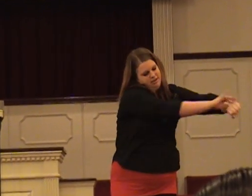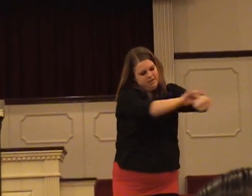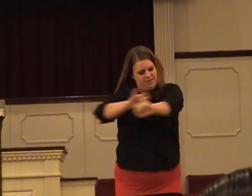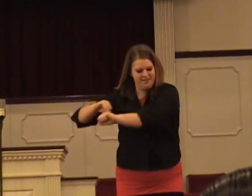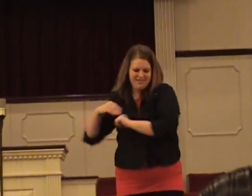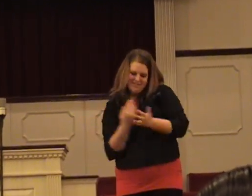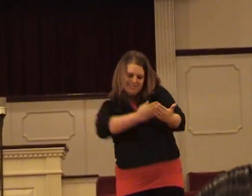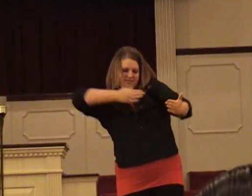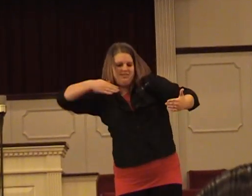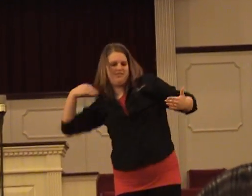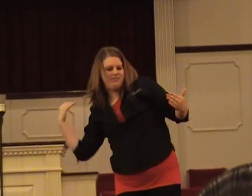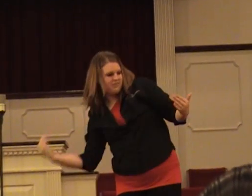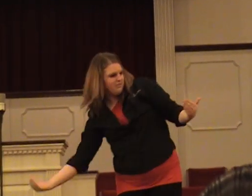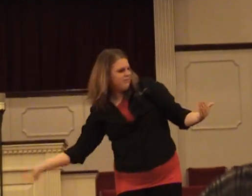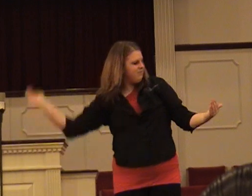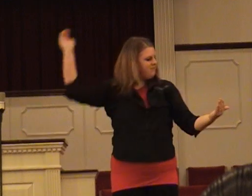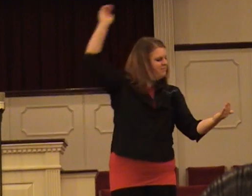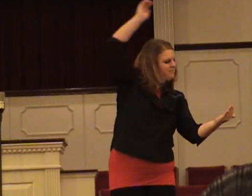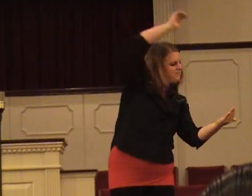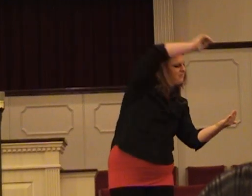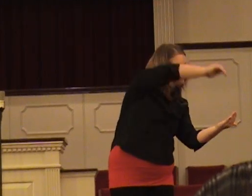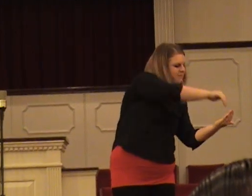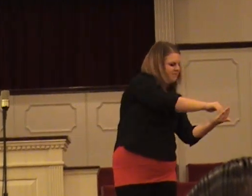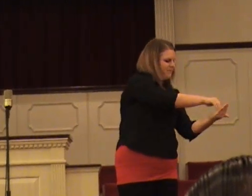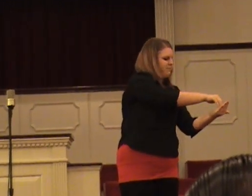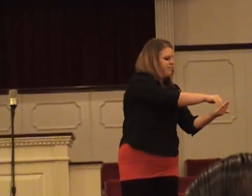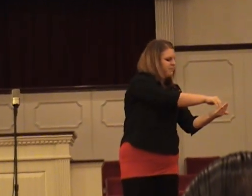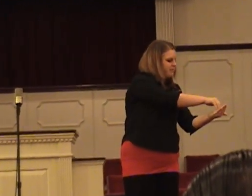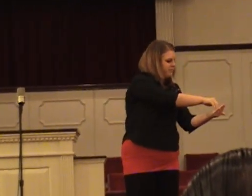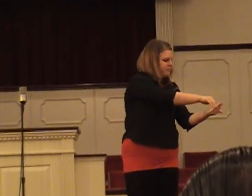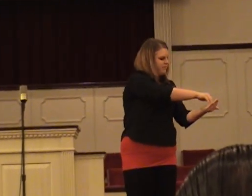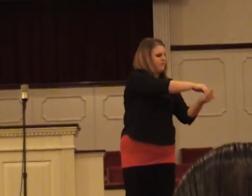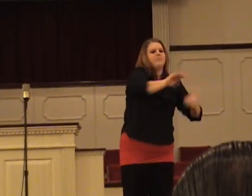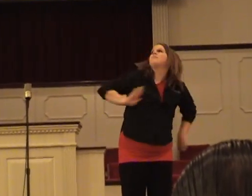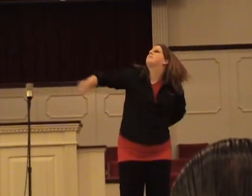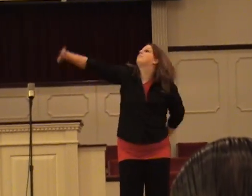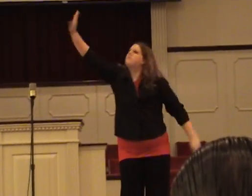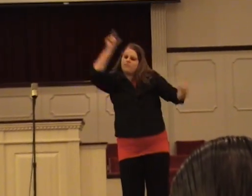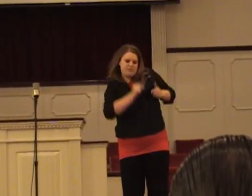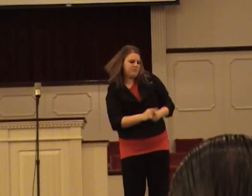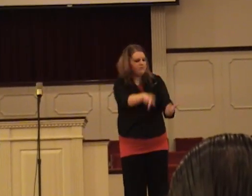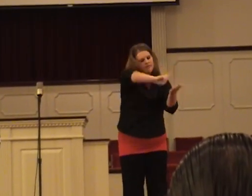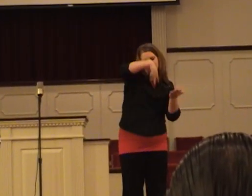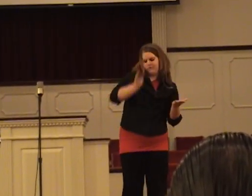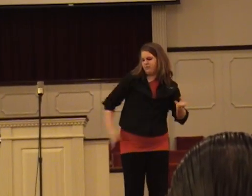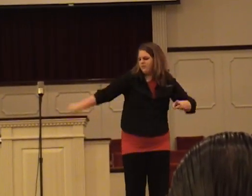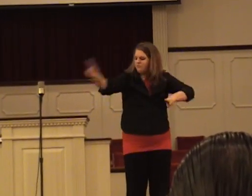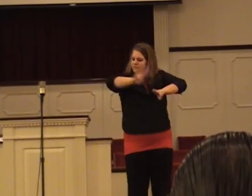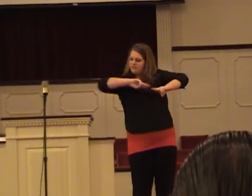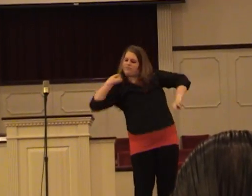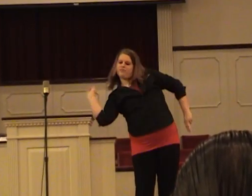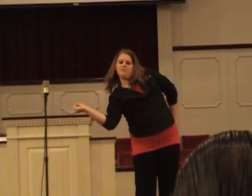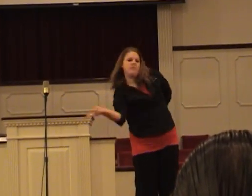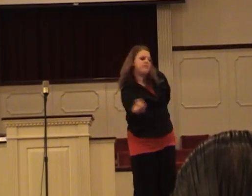Before it returns Lord let your word fall on us